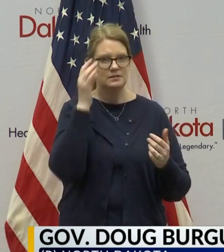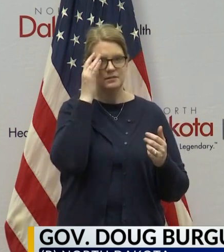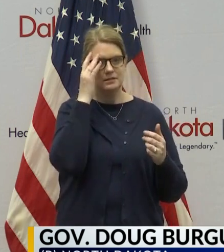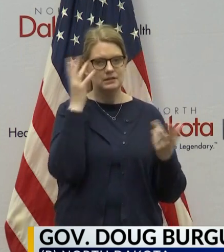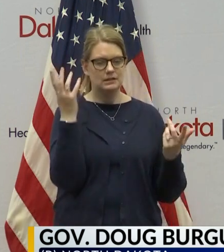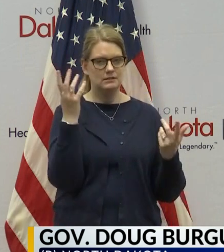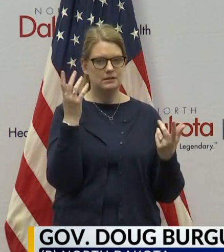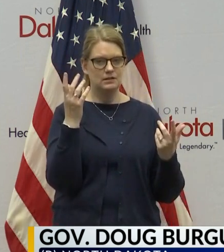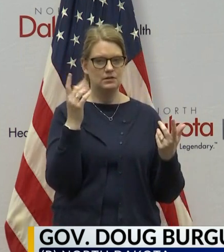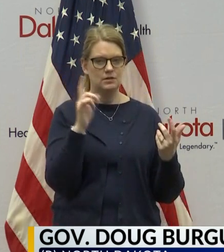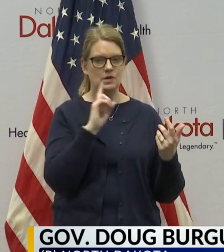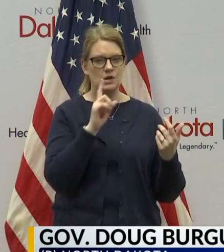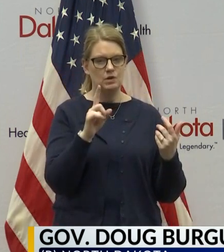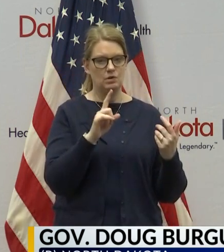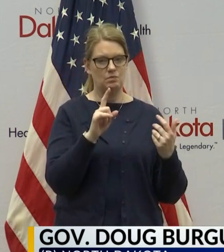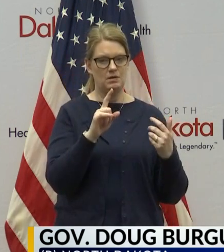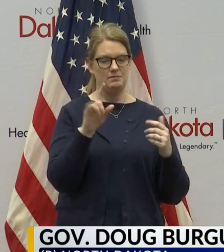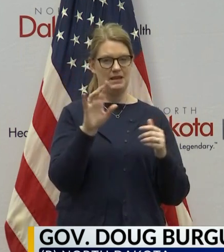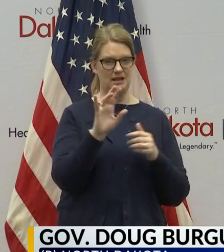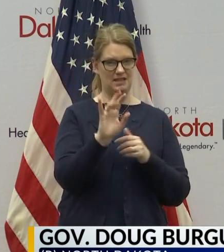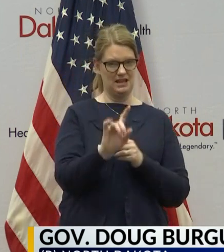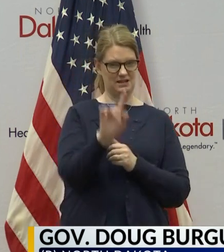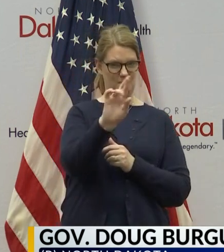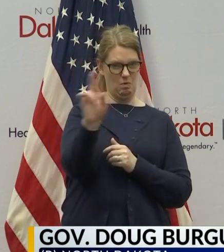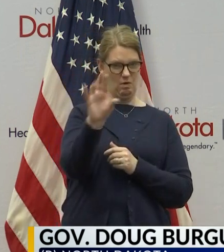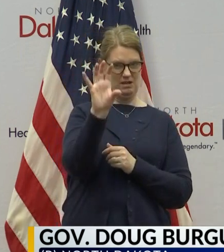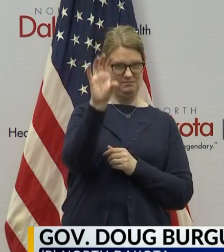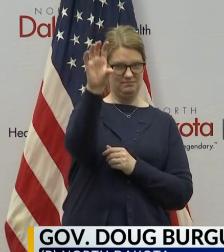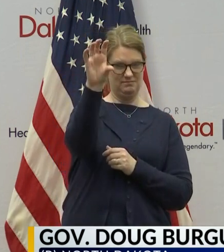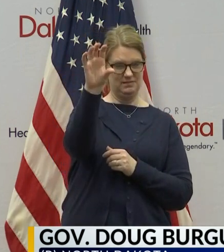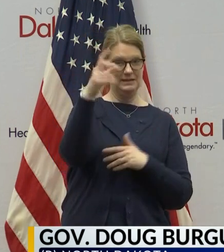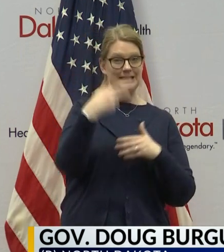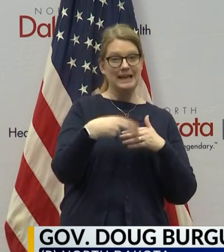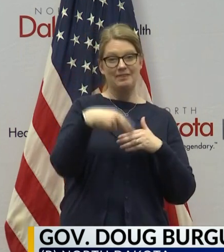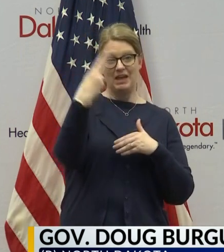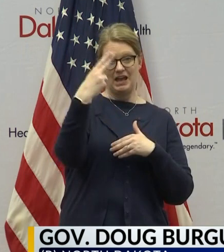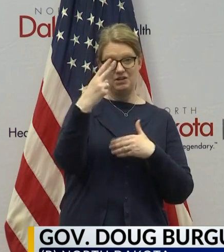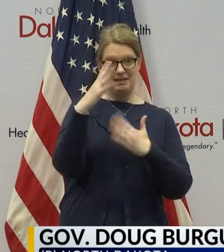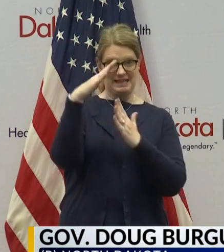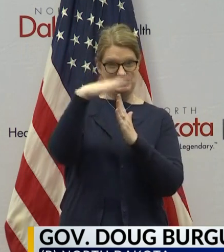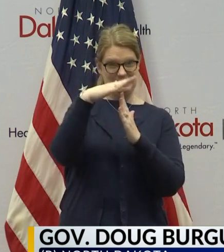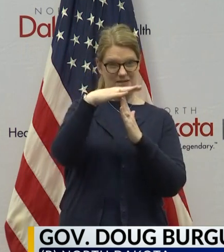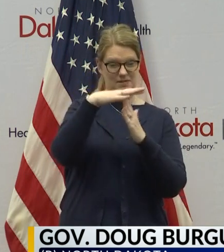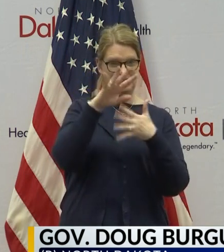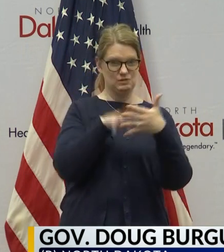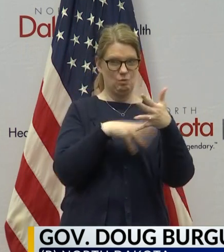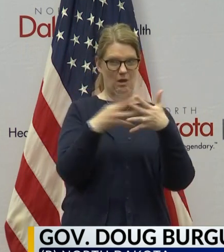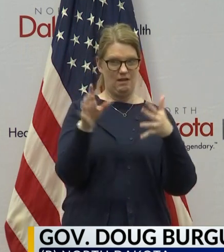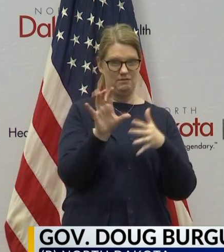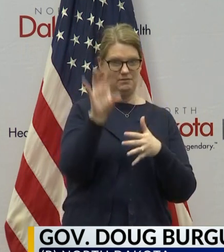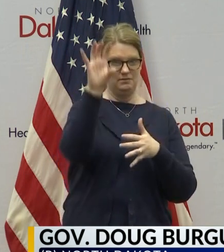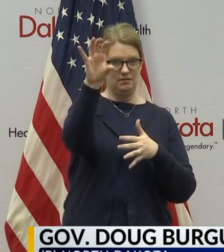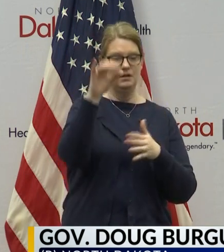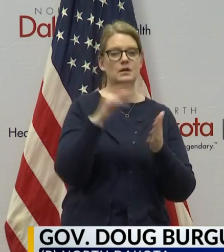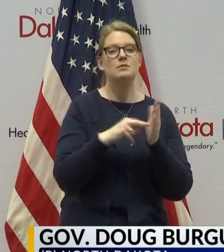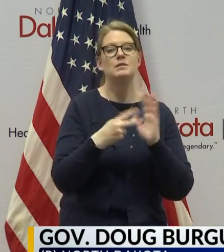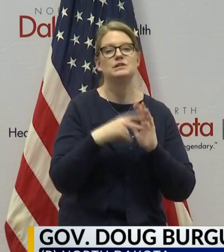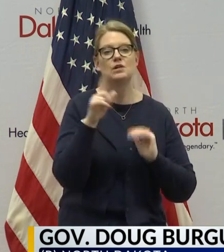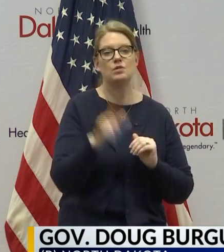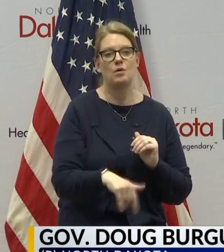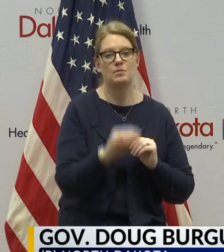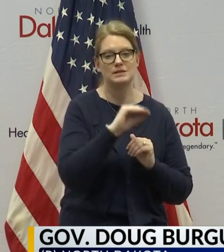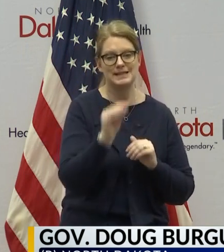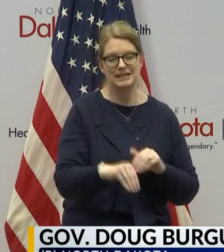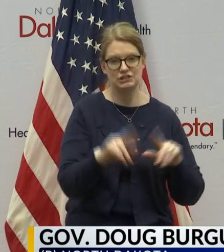graph, which is where North Dakota is. The higher you are to the top of this graph means the lower your percentage test